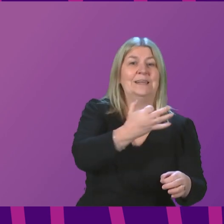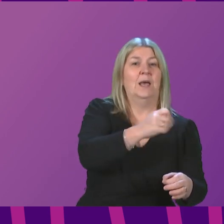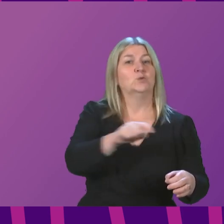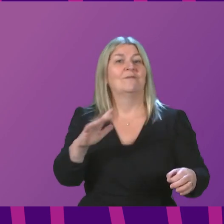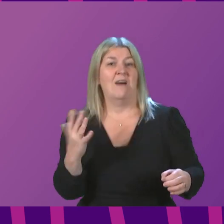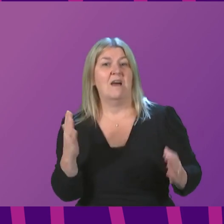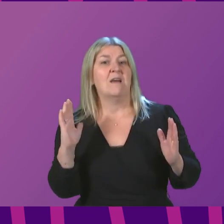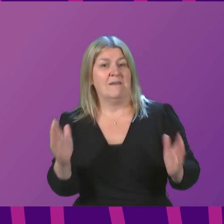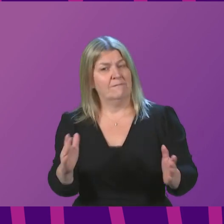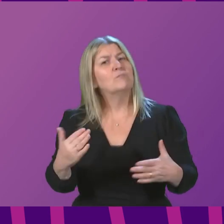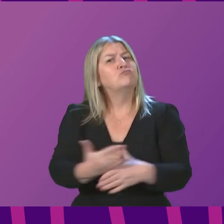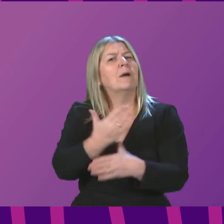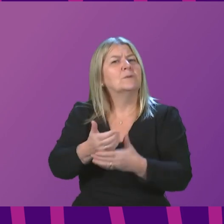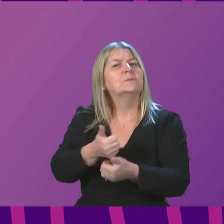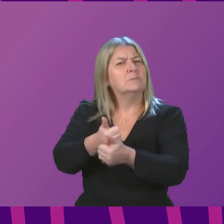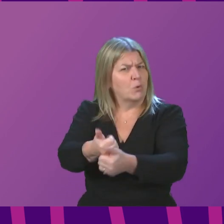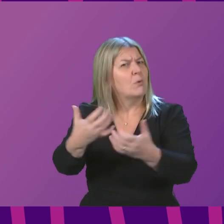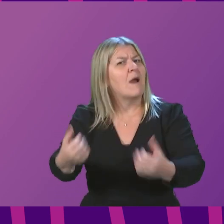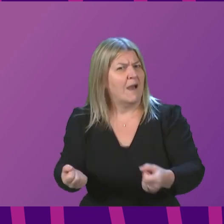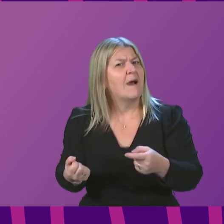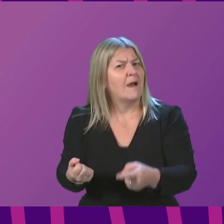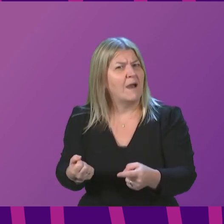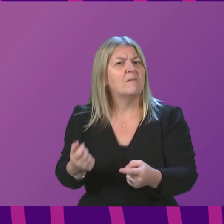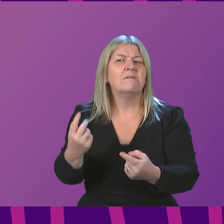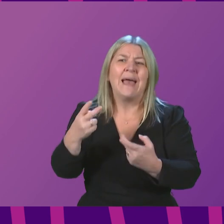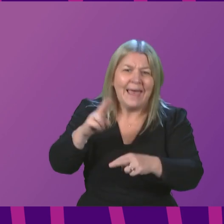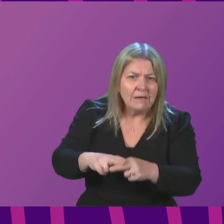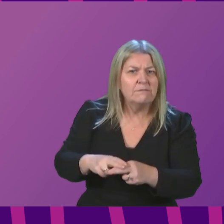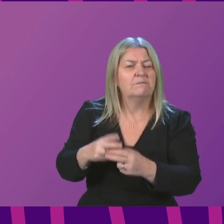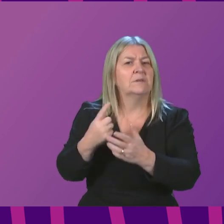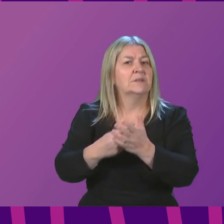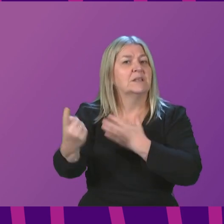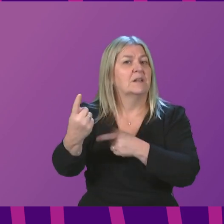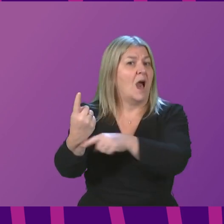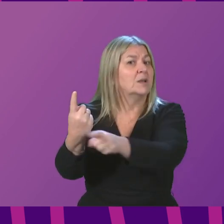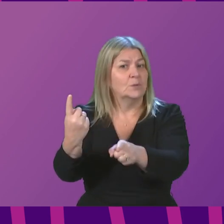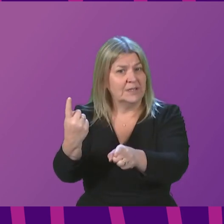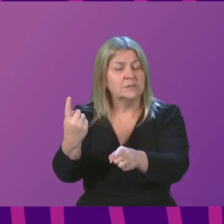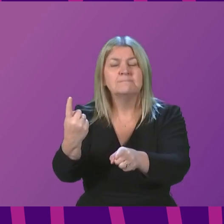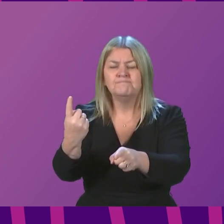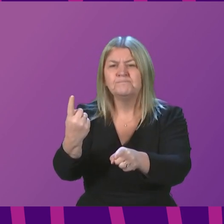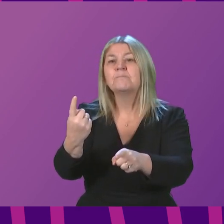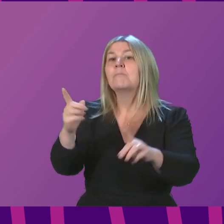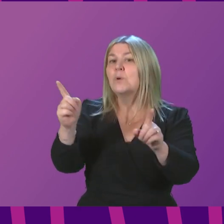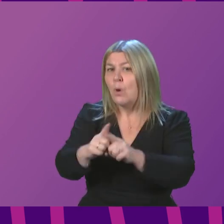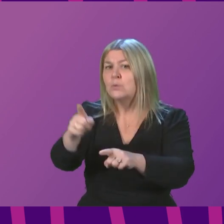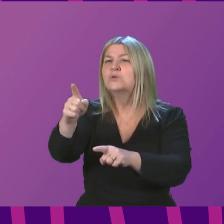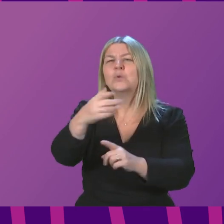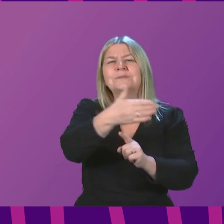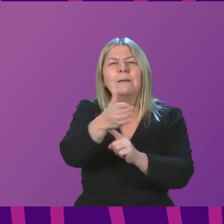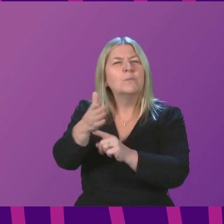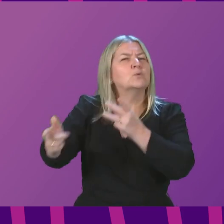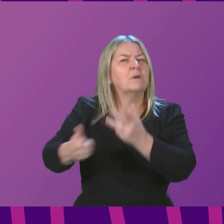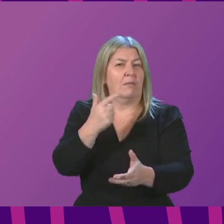assist with practical support that people need while self-isolating, for example, but it can also link individuals to local support